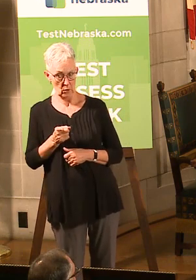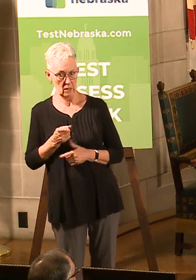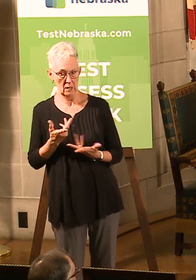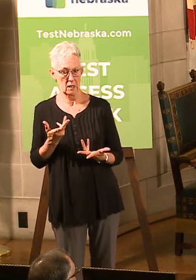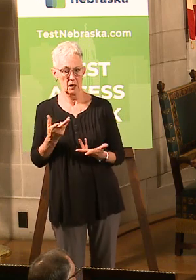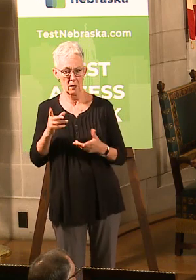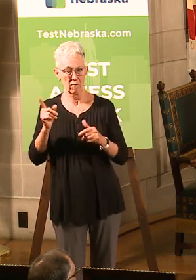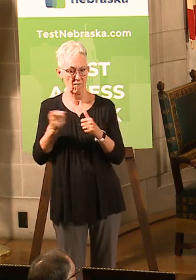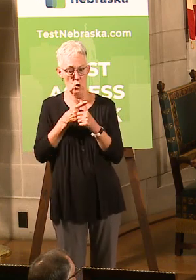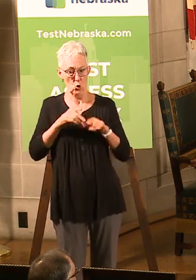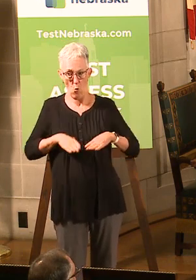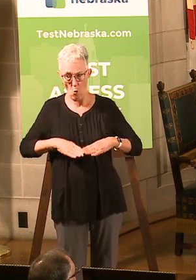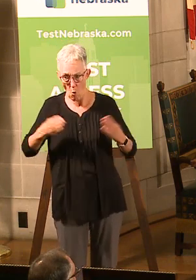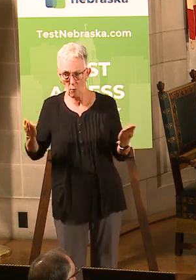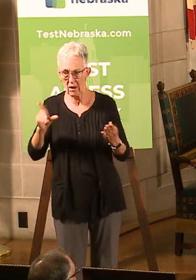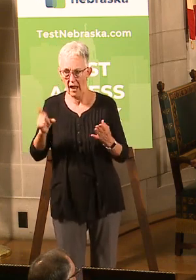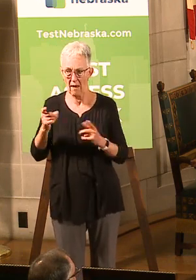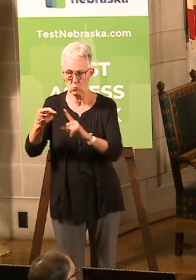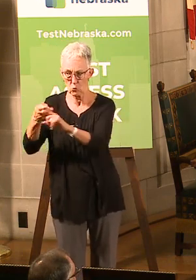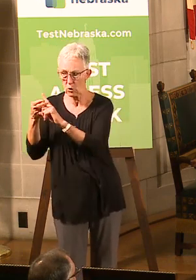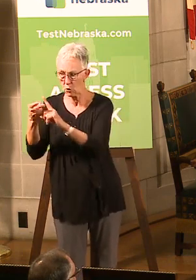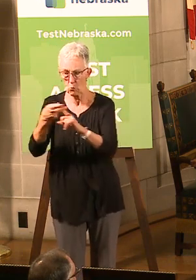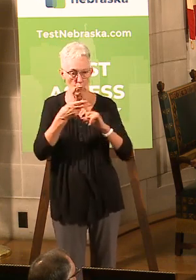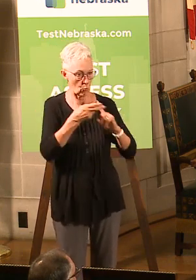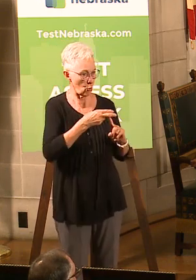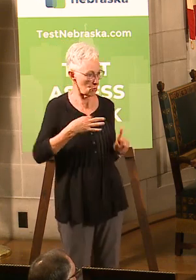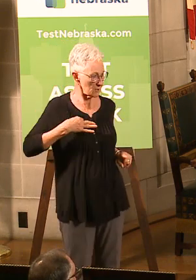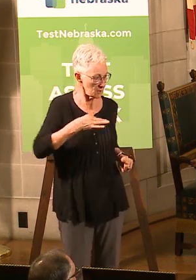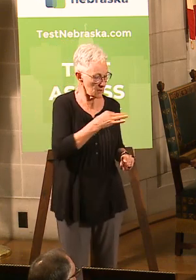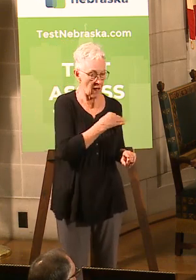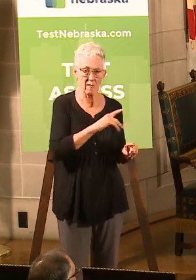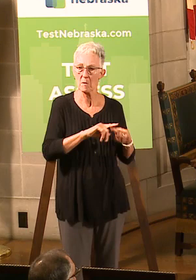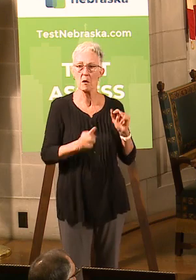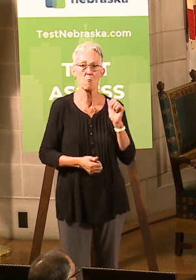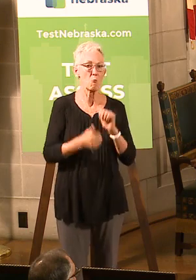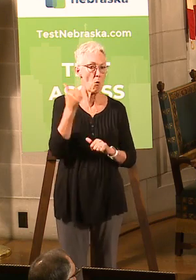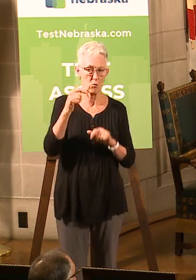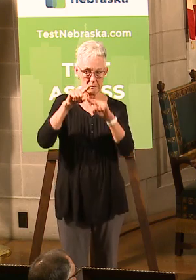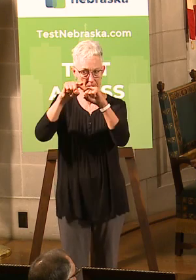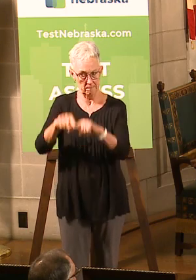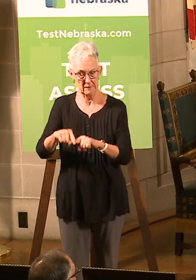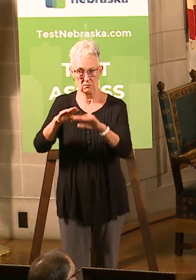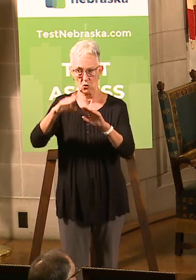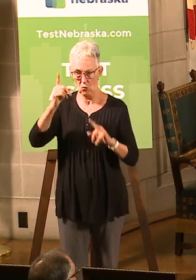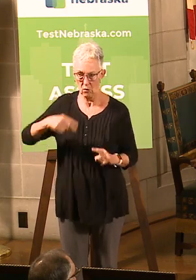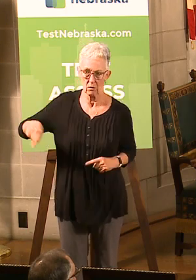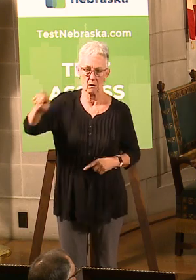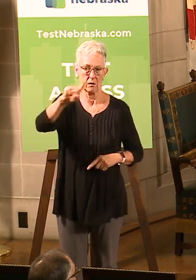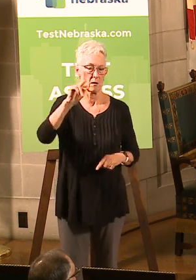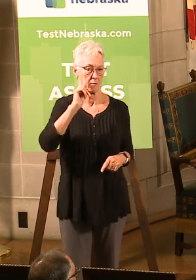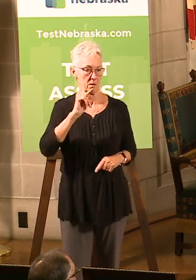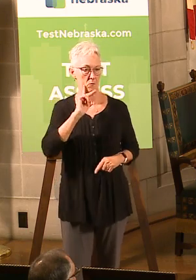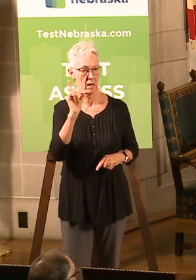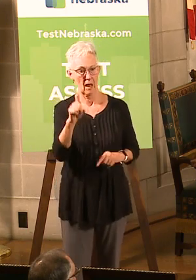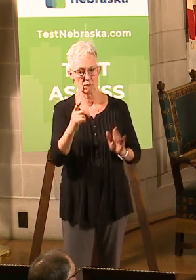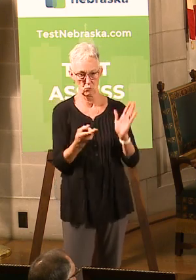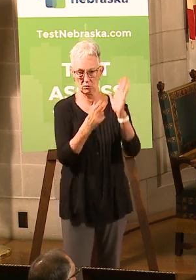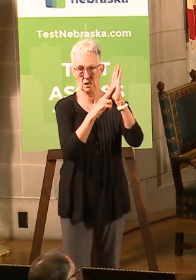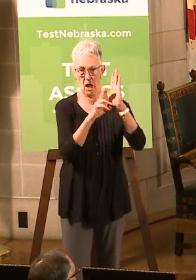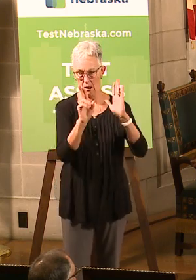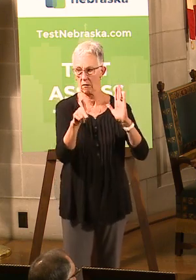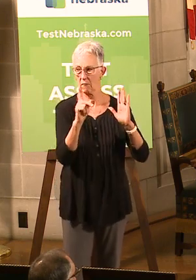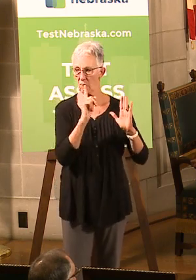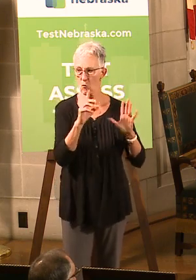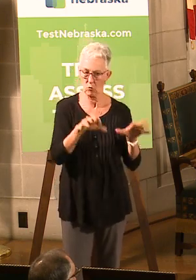is being able to get people signed up to take the test. So please sign up at testnebraska.com. We've got the capacity in the lab